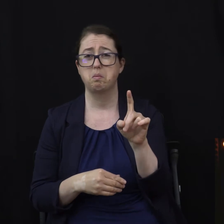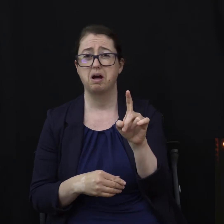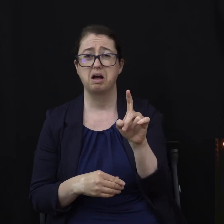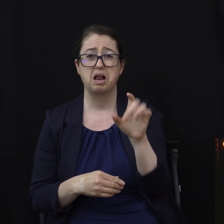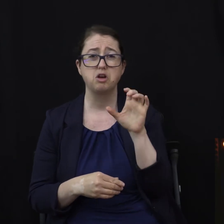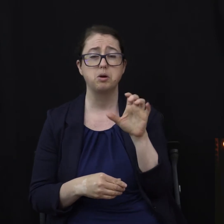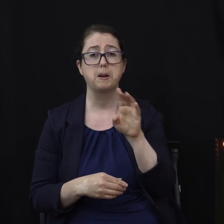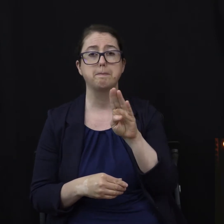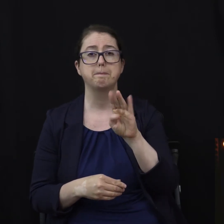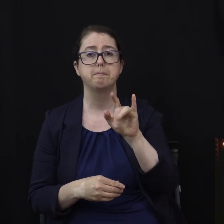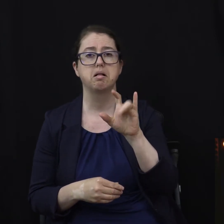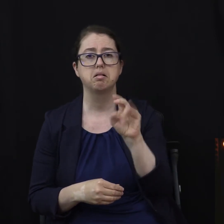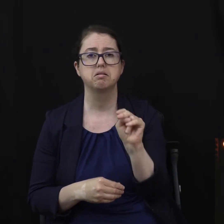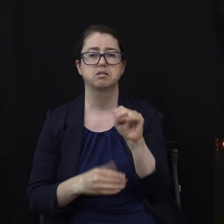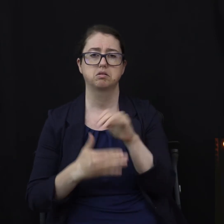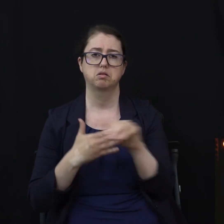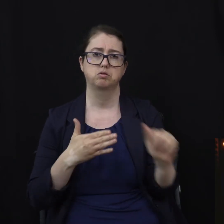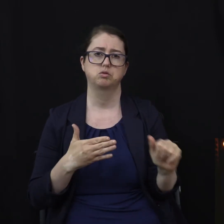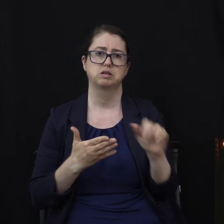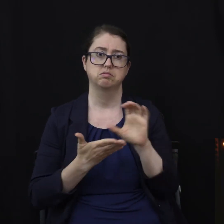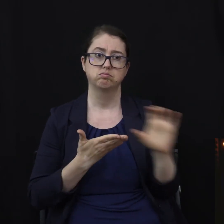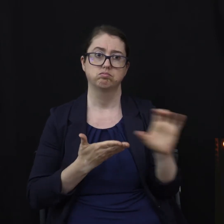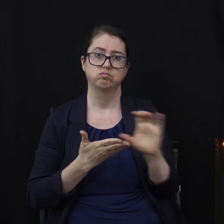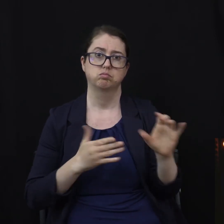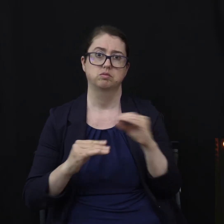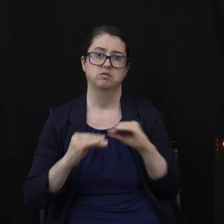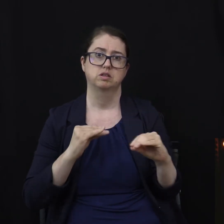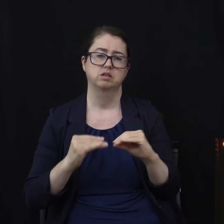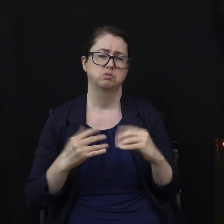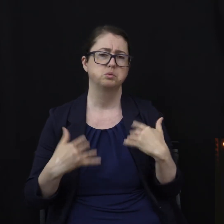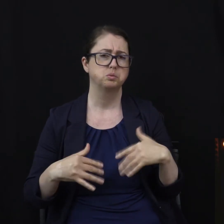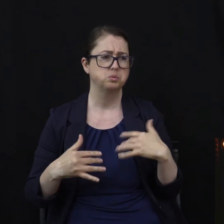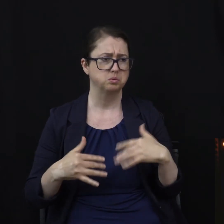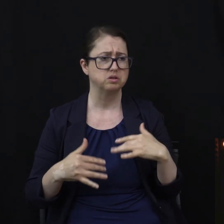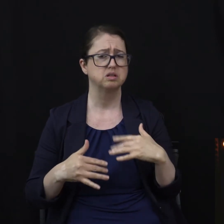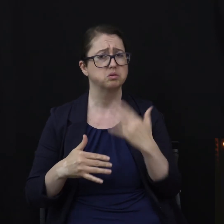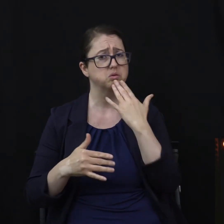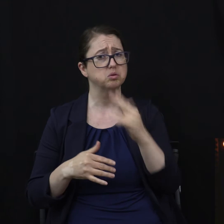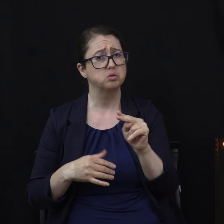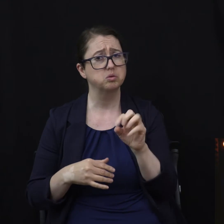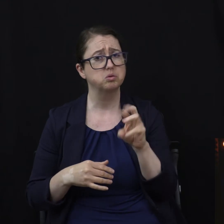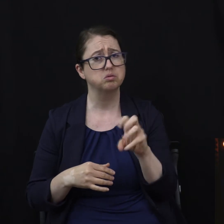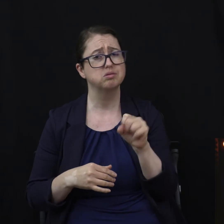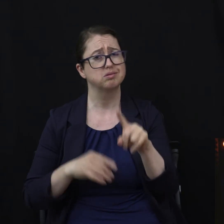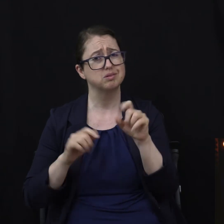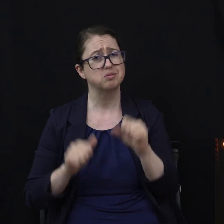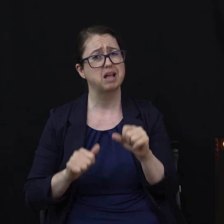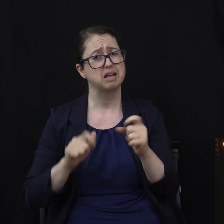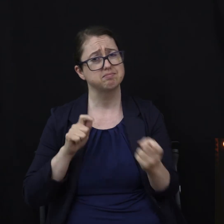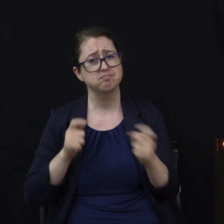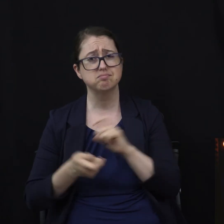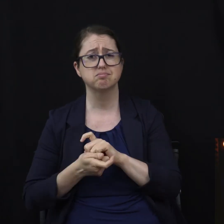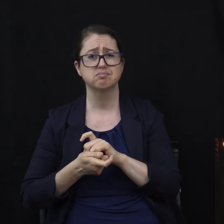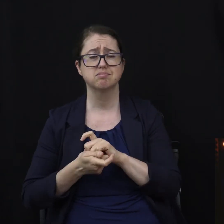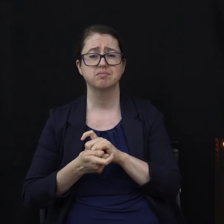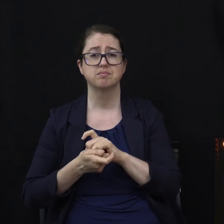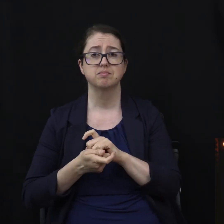Now, the good news is that much of this is reversible. You see, the average caloric intake for